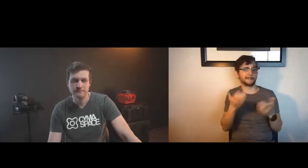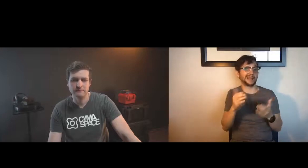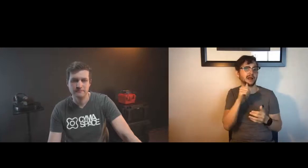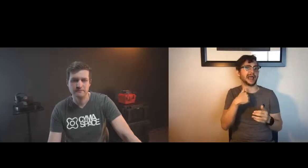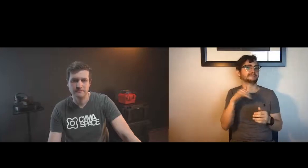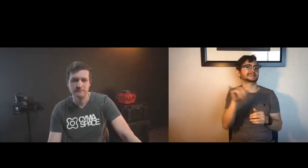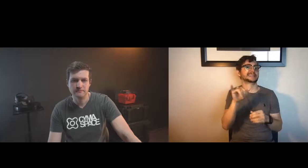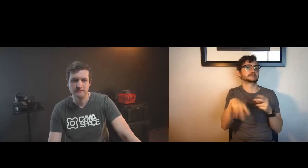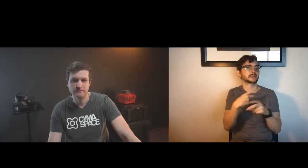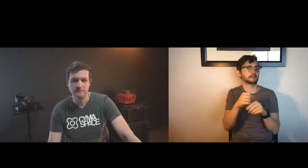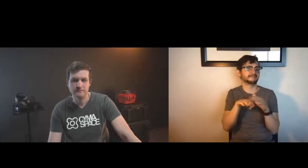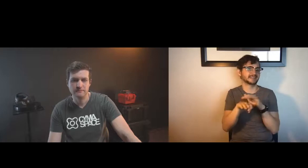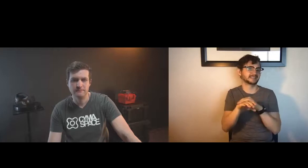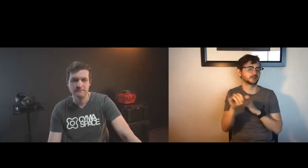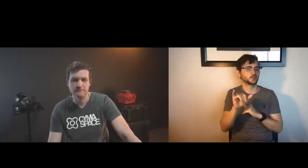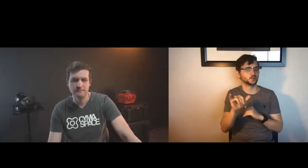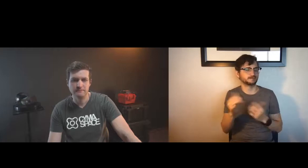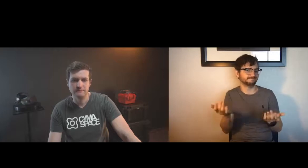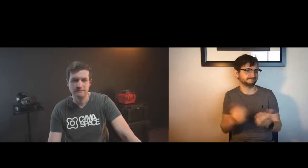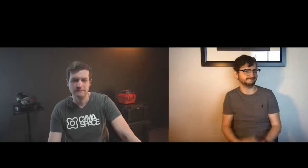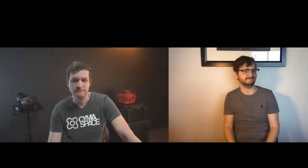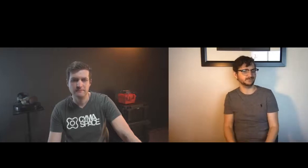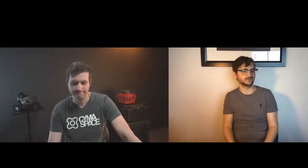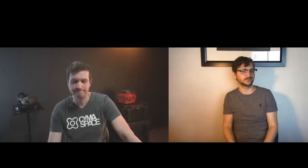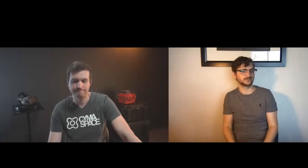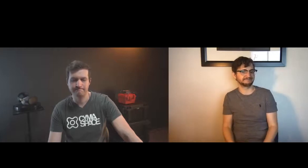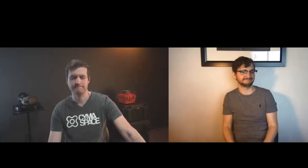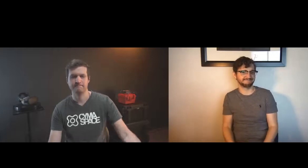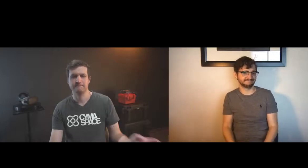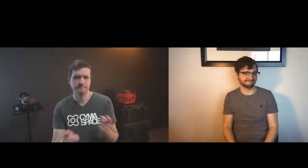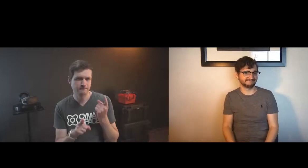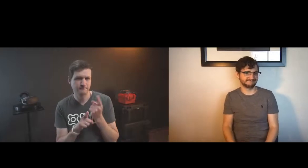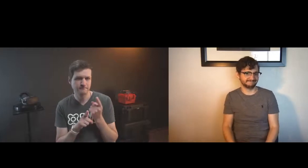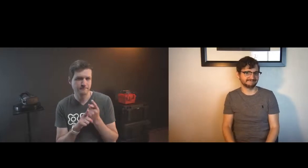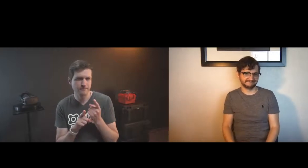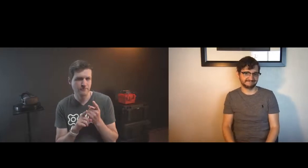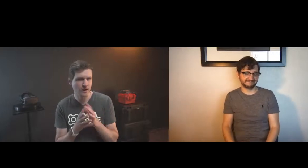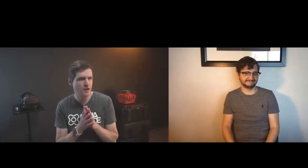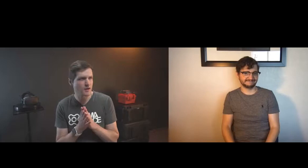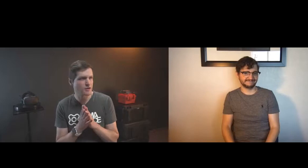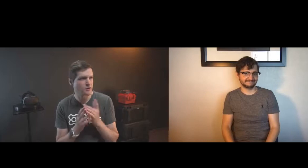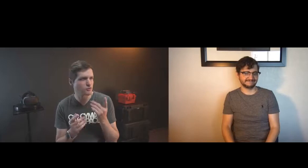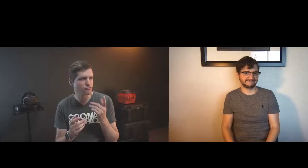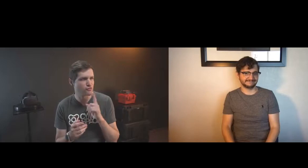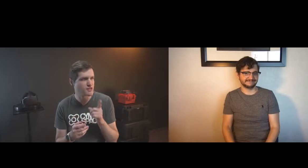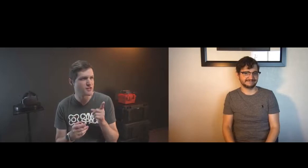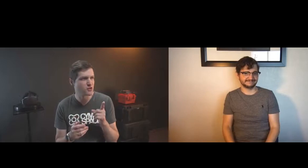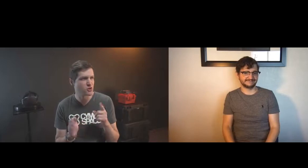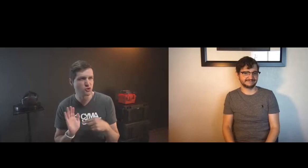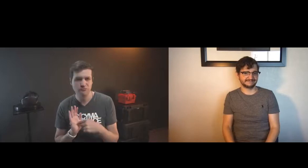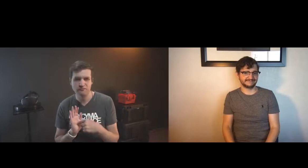spaces for other groups of people who might not have the same kind of access either yes right